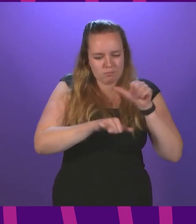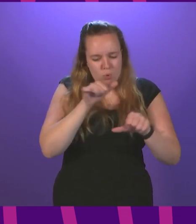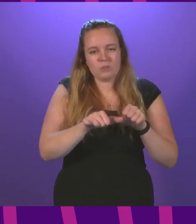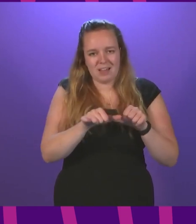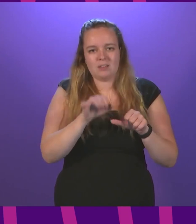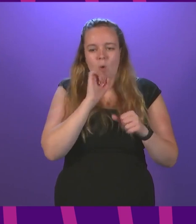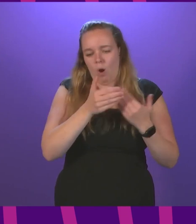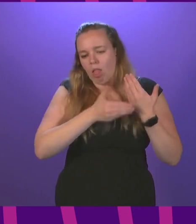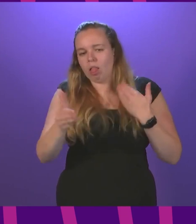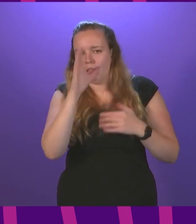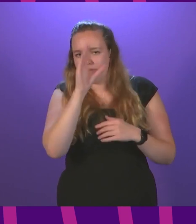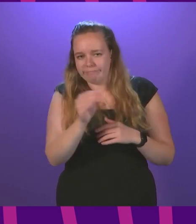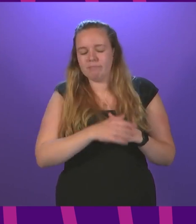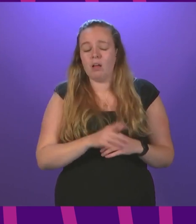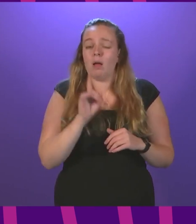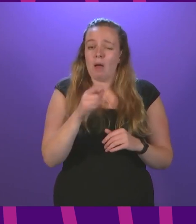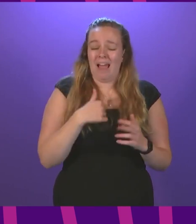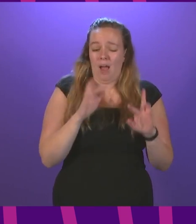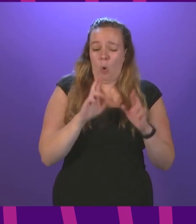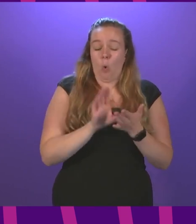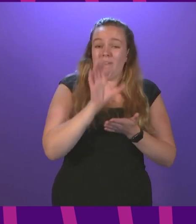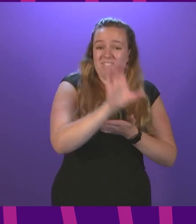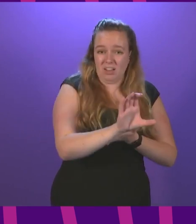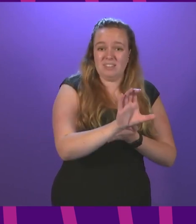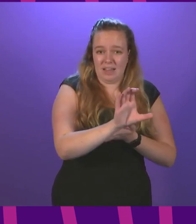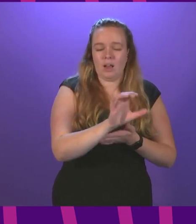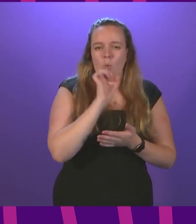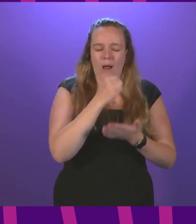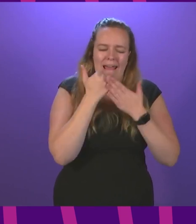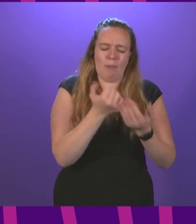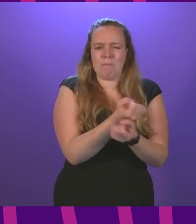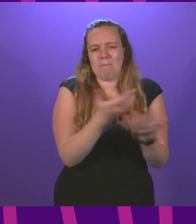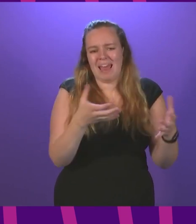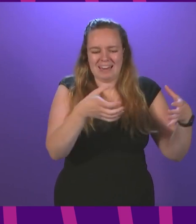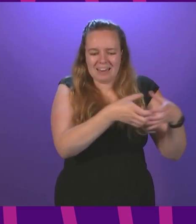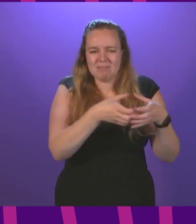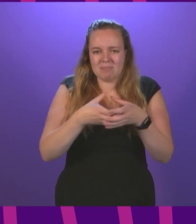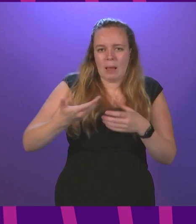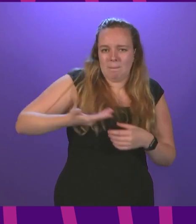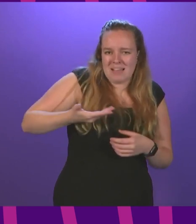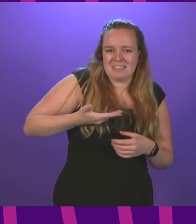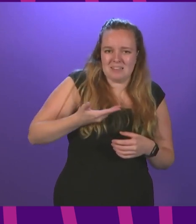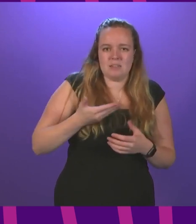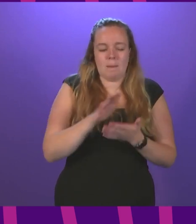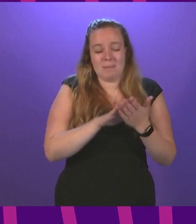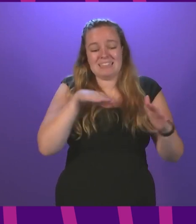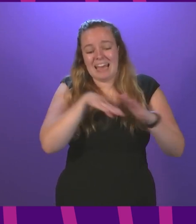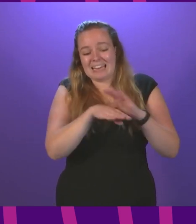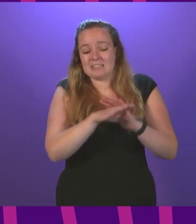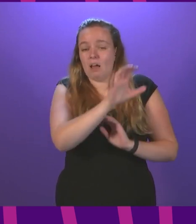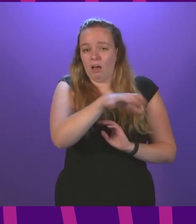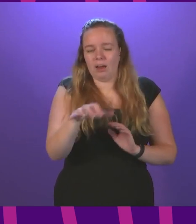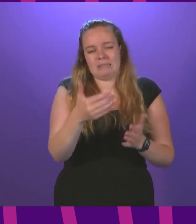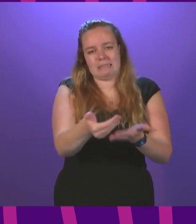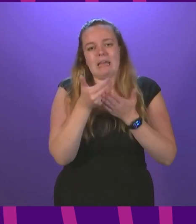the next few weeks. However, I hope this funding package will help many small and medium-sized businesses make indoor settings safer,